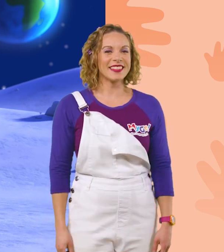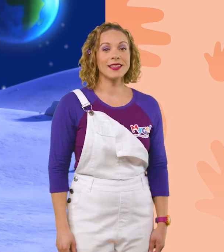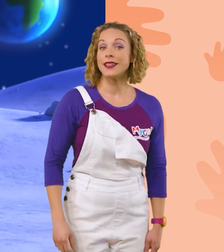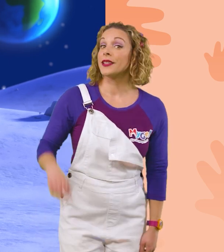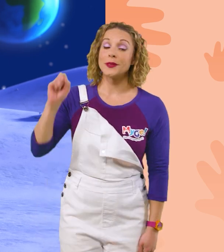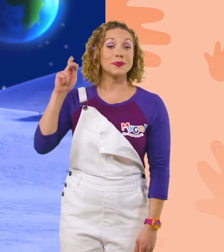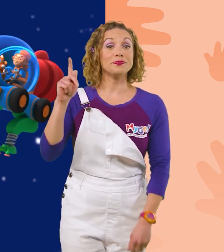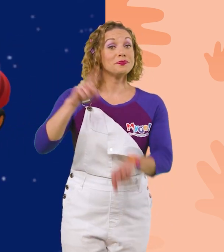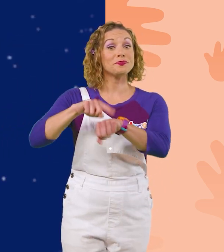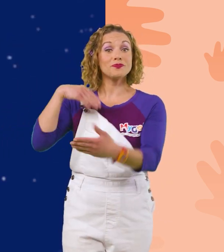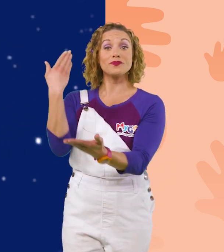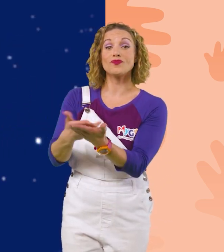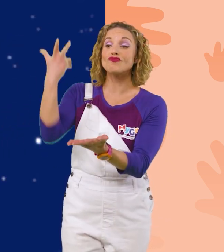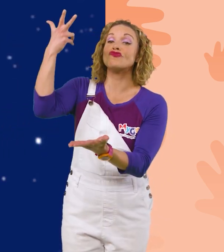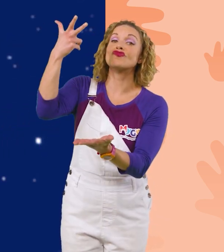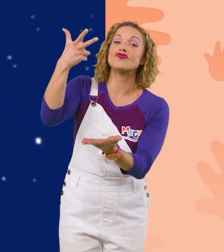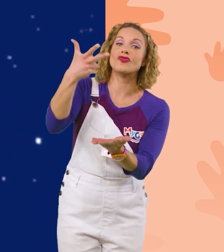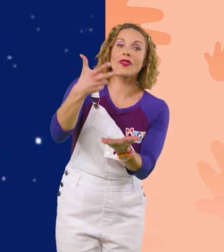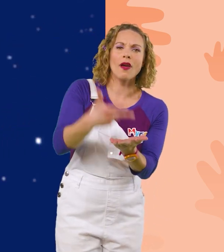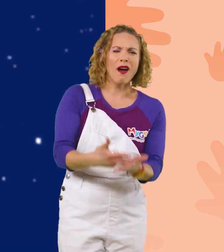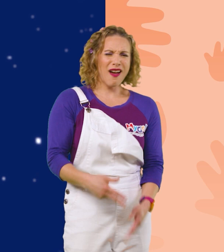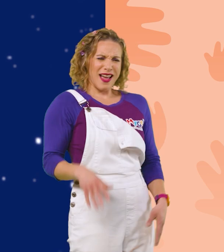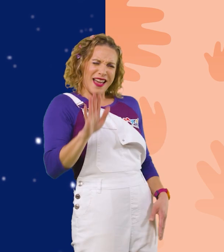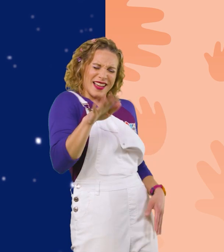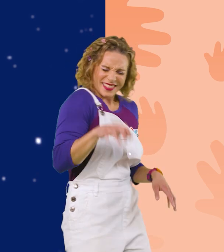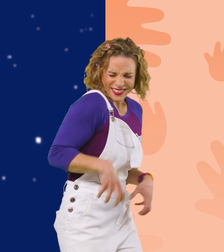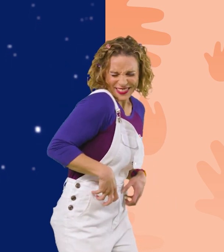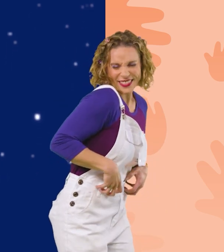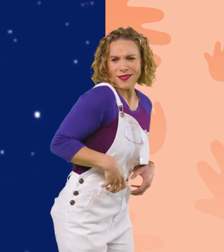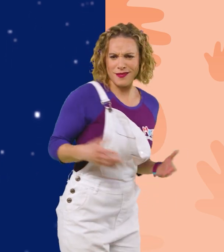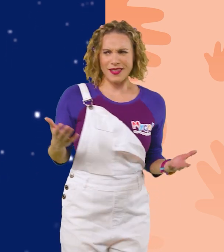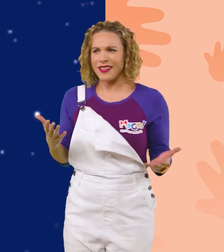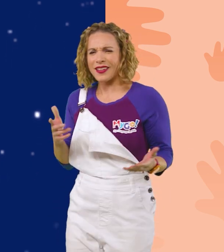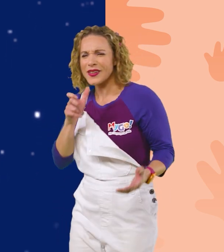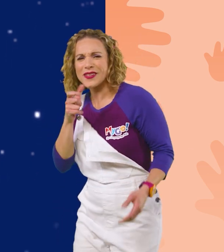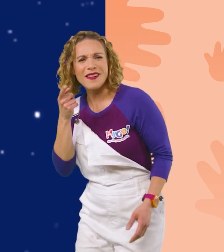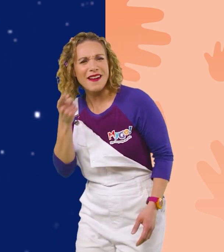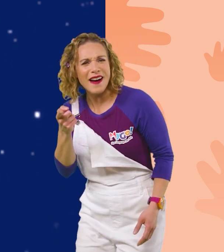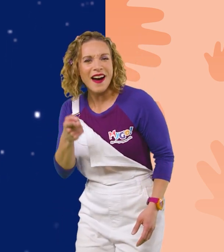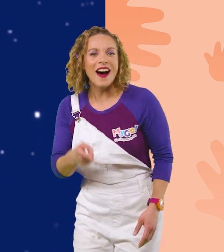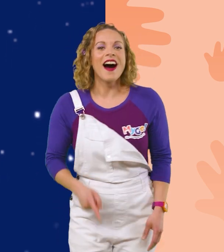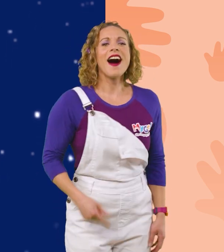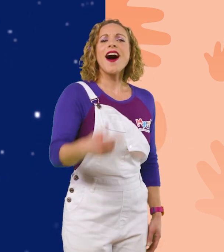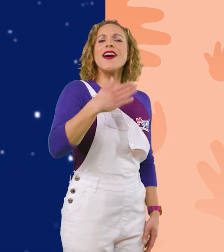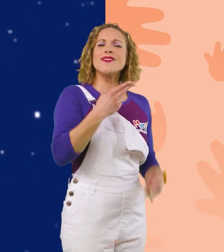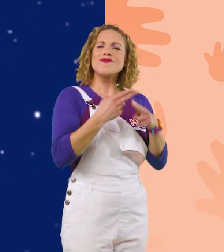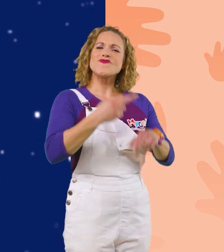Okay, time to land! Hey, that tickles! Who are you? My name's Rocky the Moon